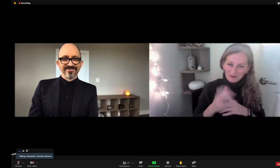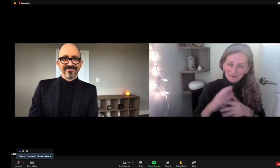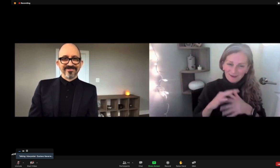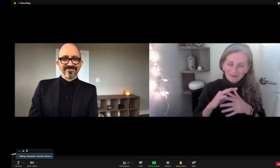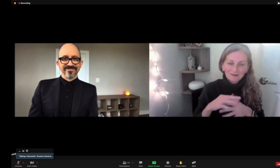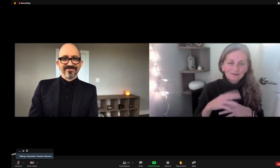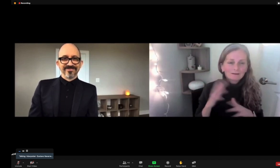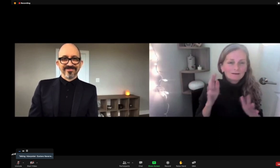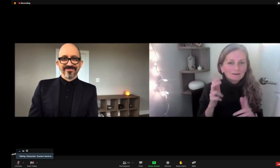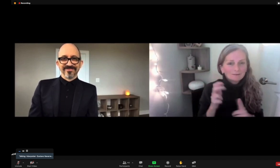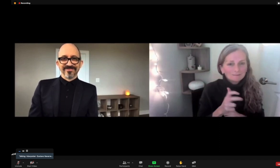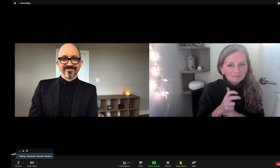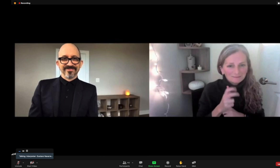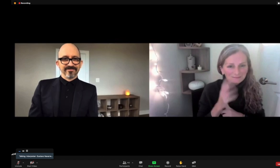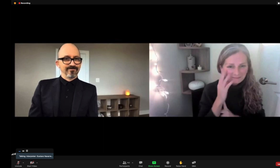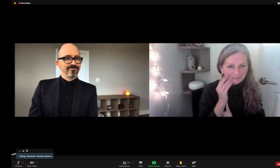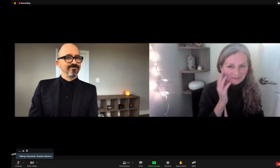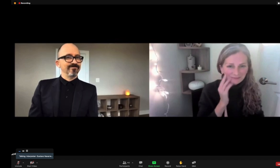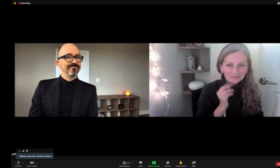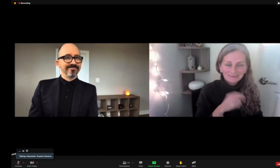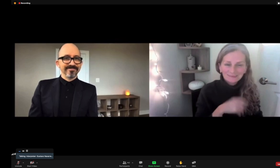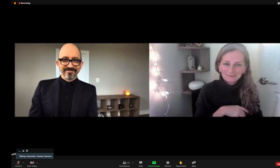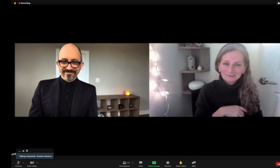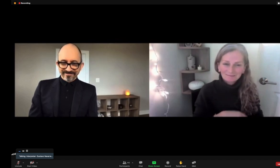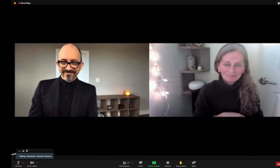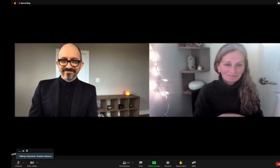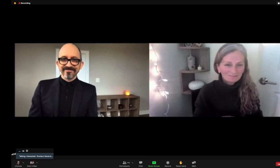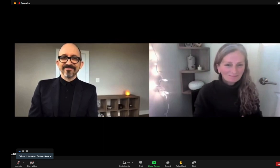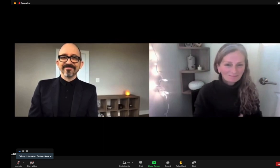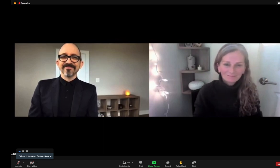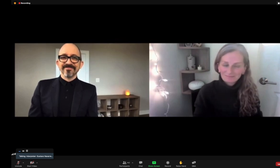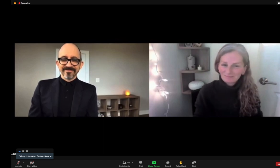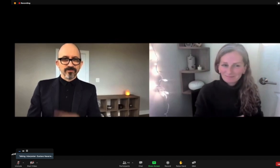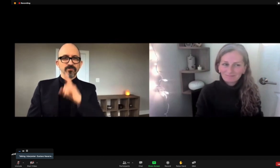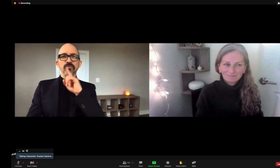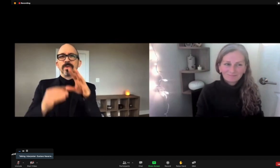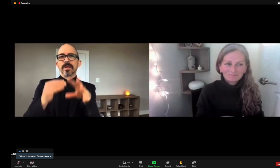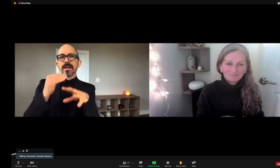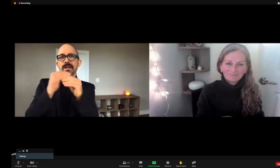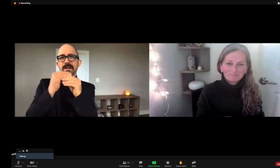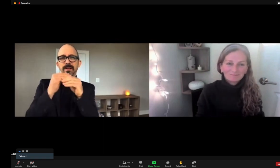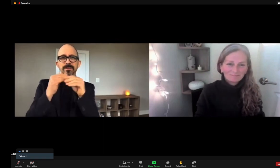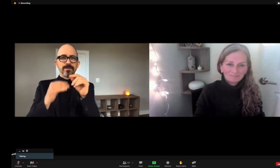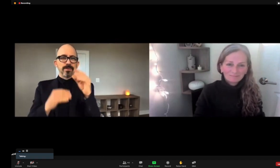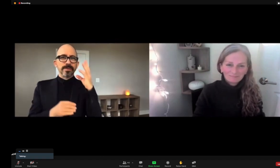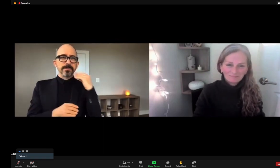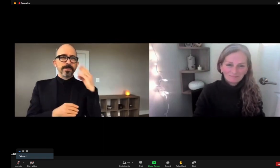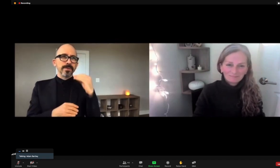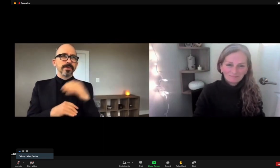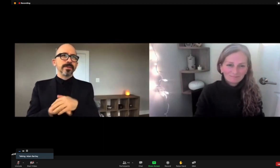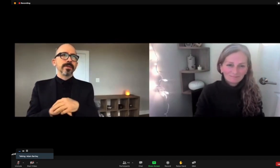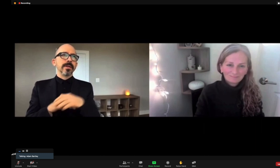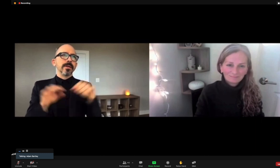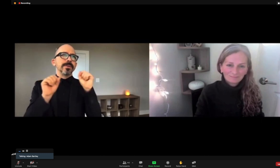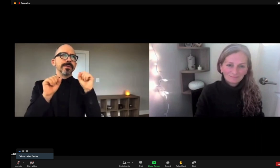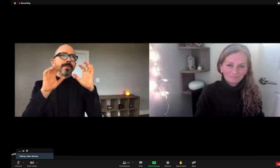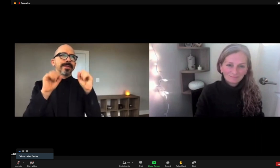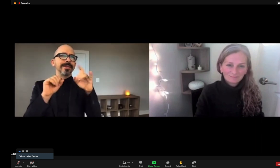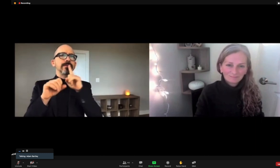specialist. I cannot even tell you what an incredible experience that was. Indeed. And I'd add to that,